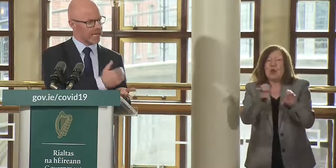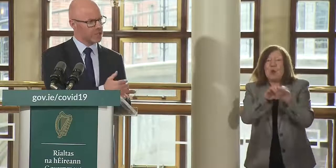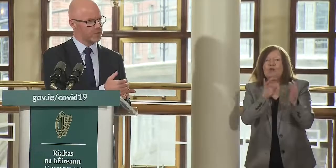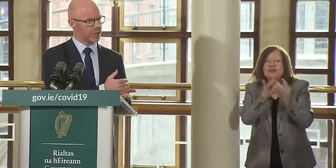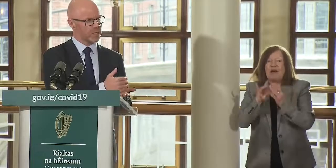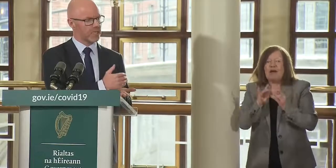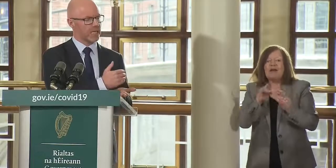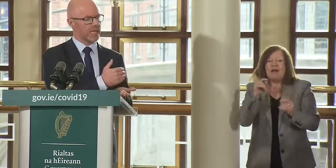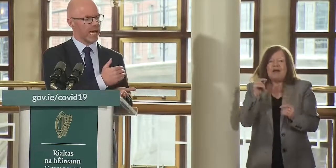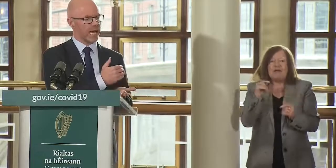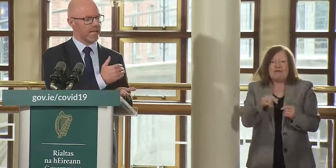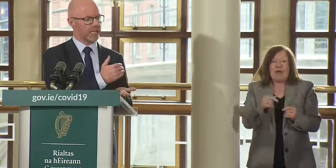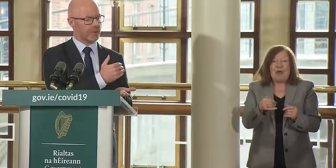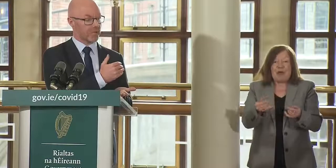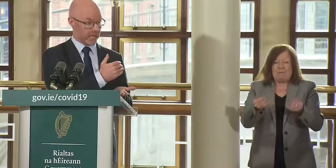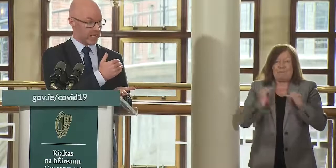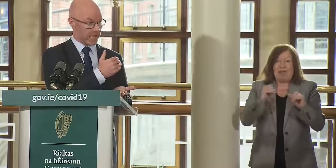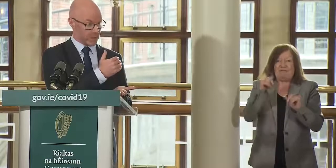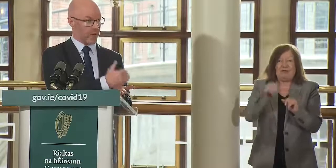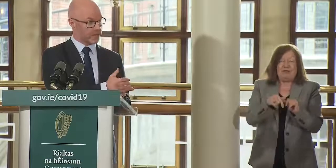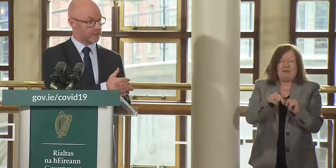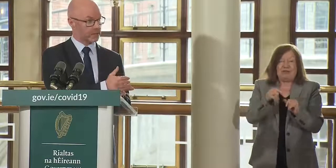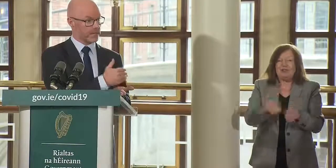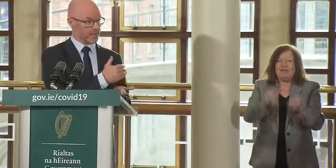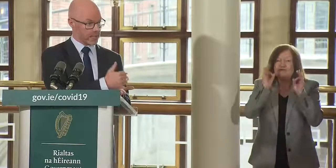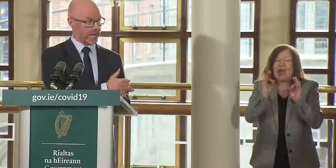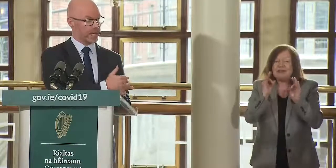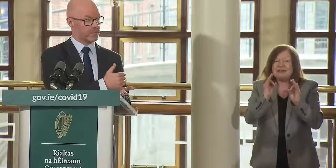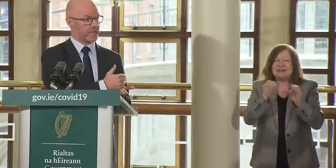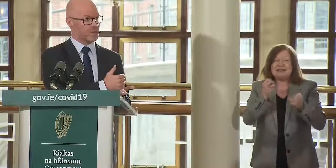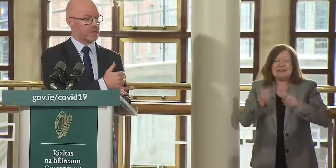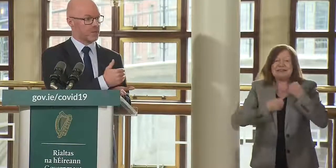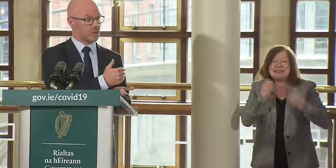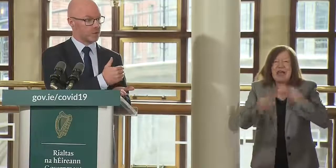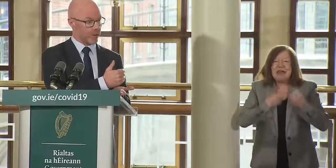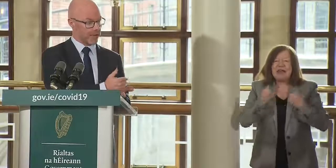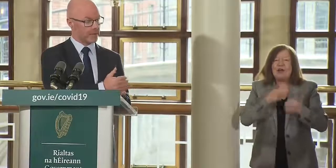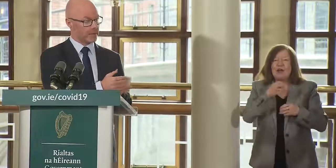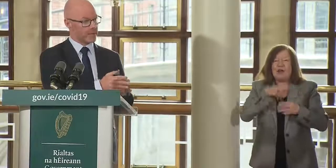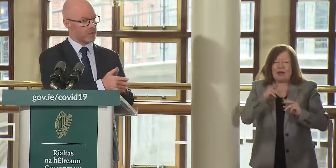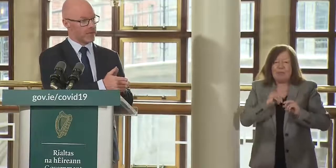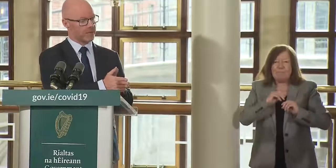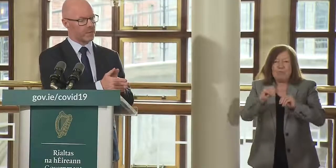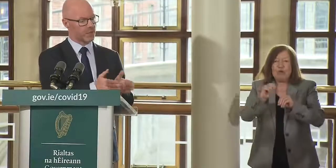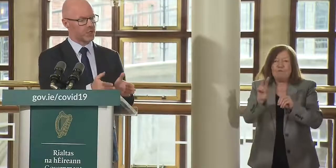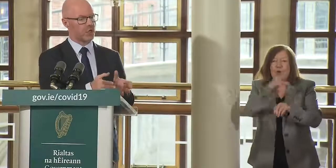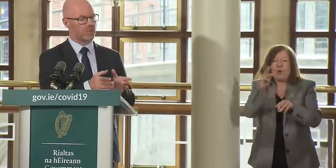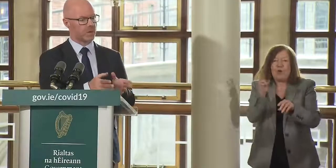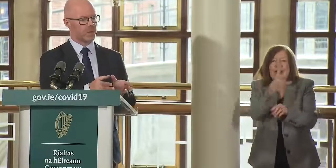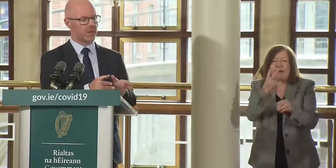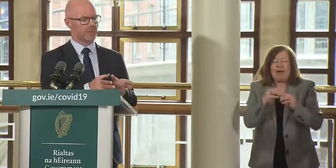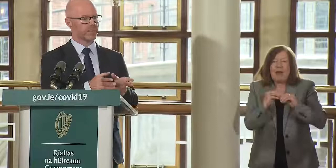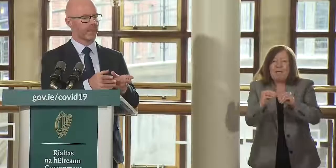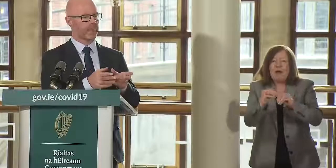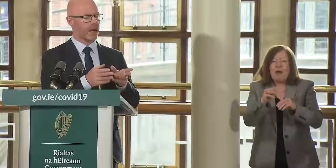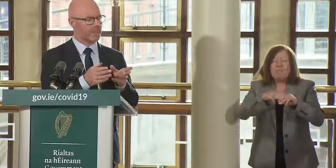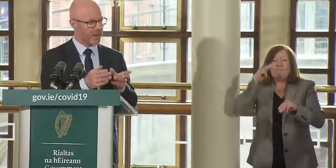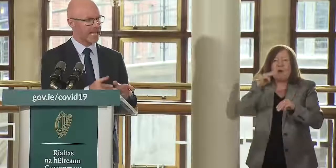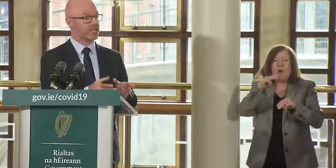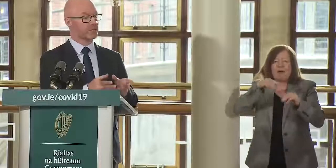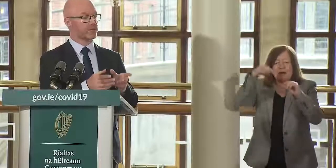the potential for it uh is is great it's exciting it means we can move quicker it means we can have a much more